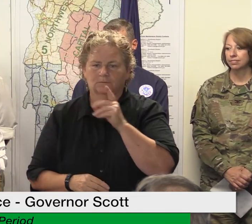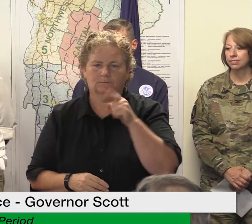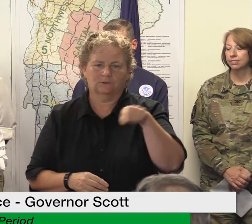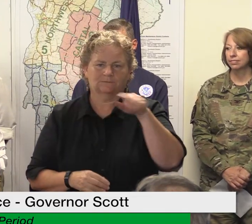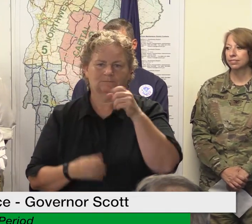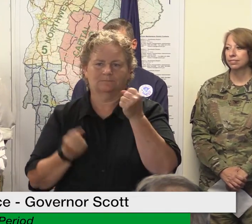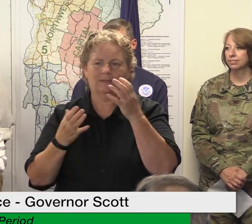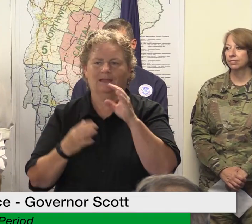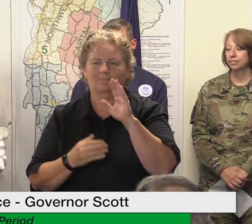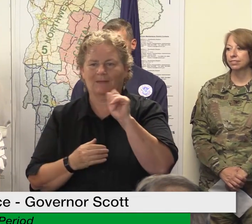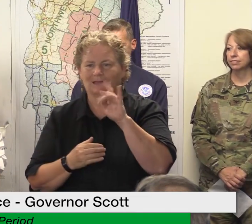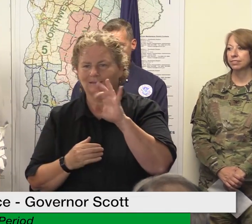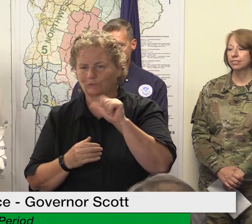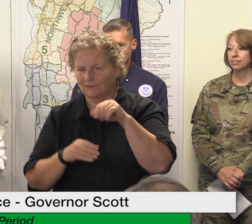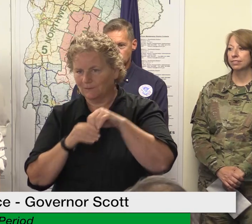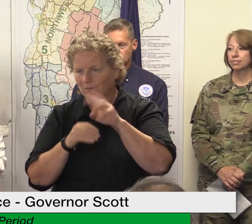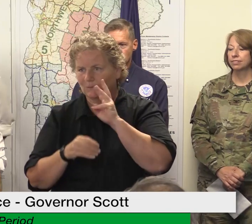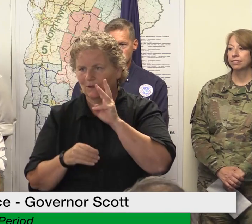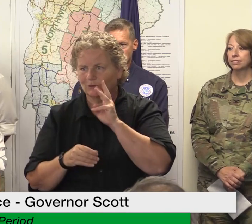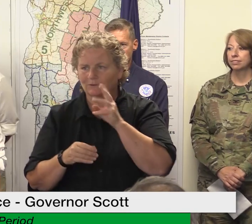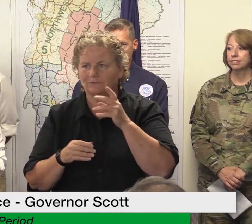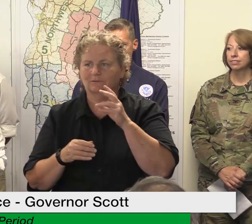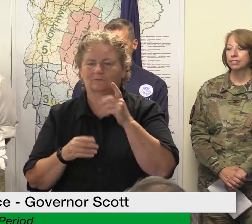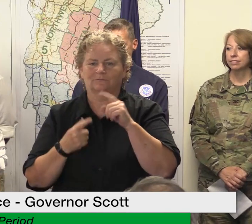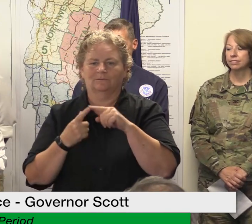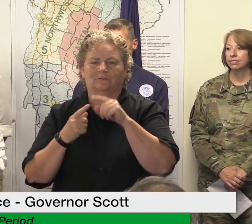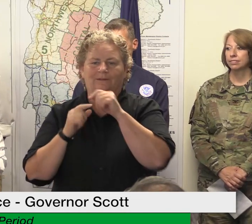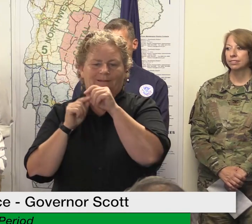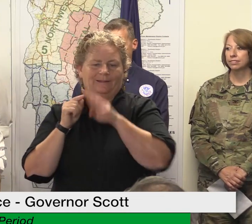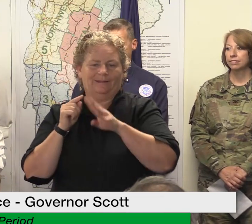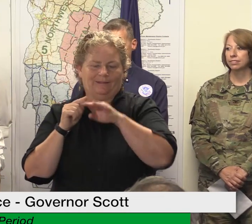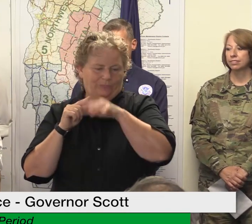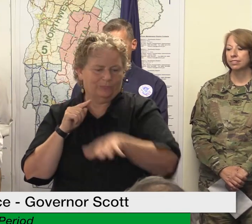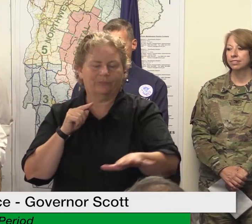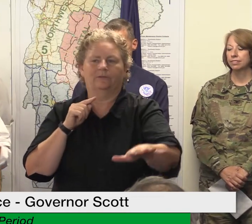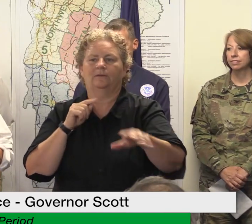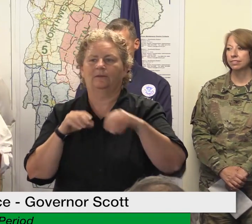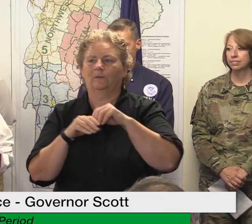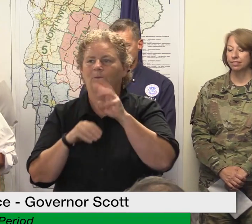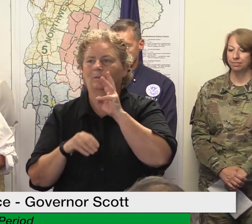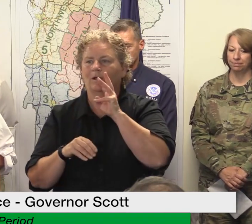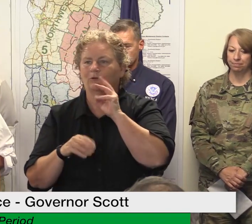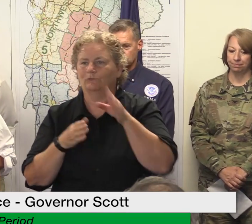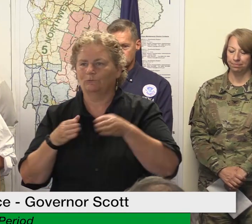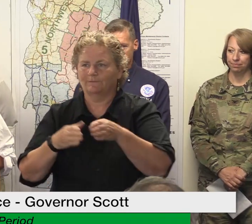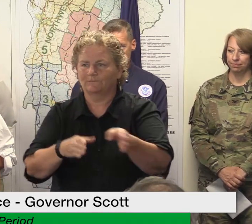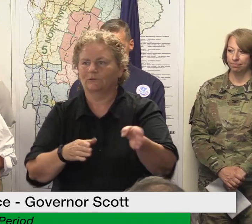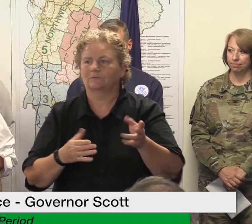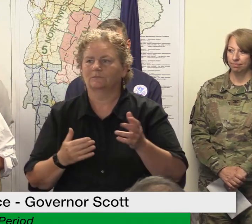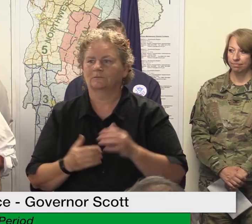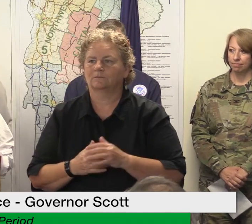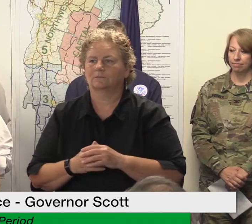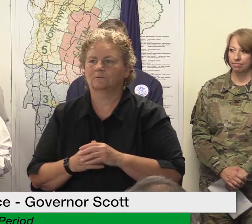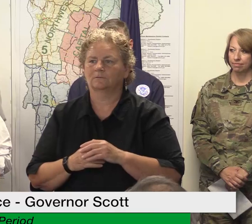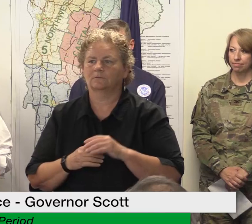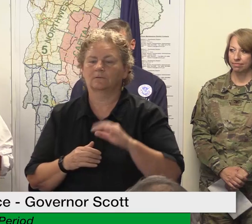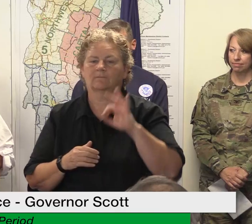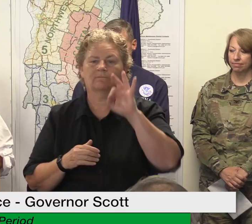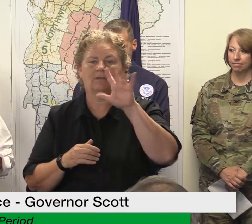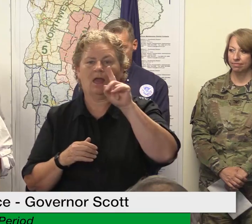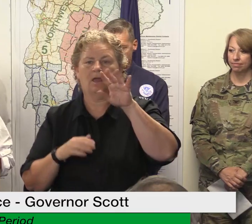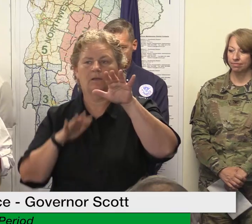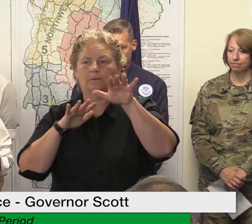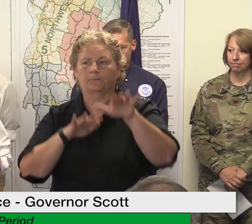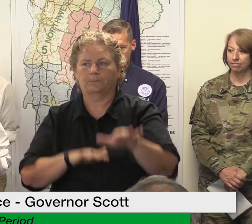number of rivers and lakes across the state so even as the immediate flood conditions subside as we work